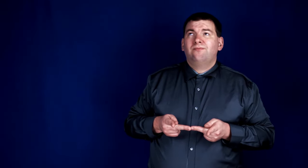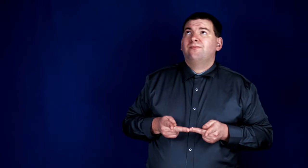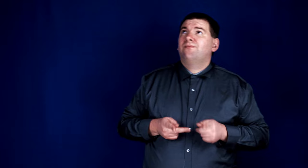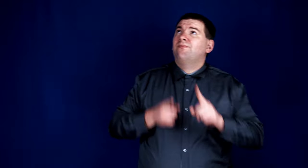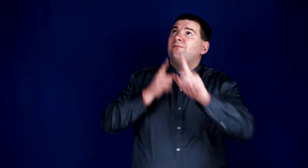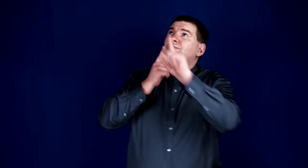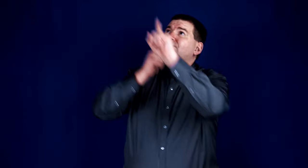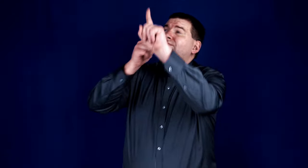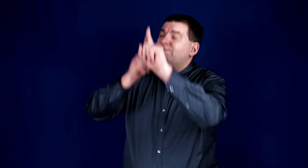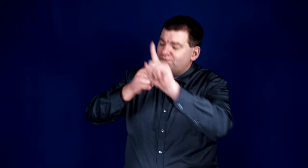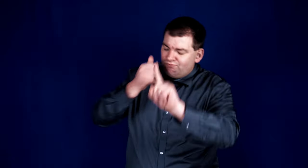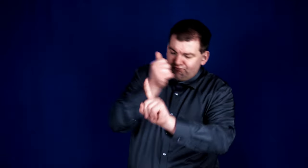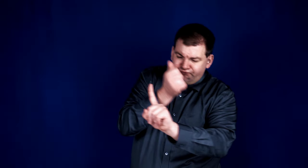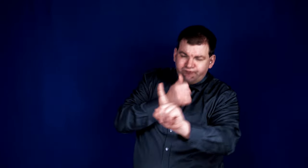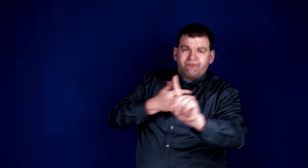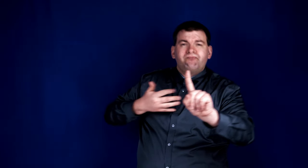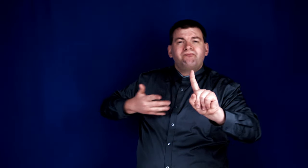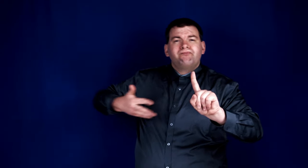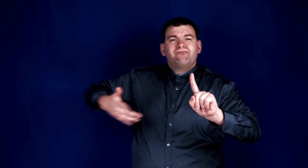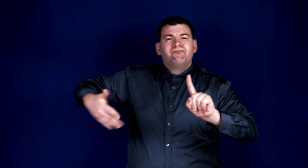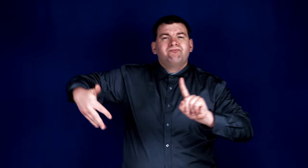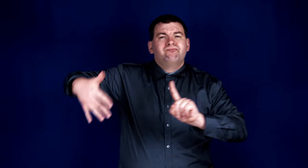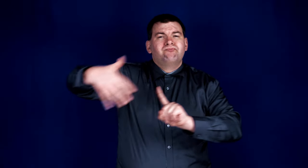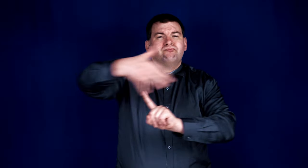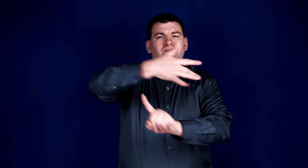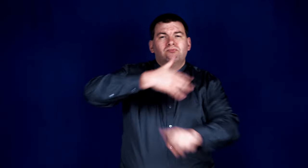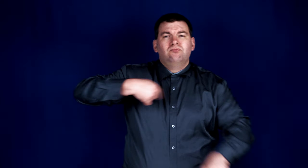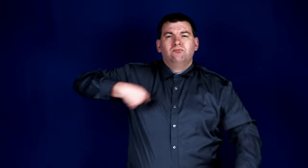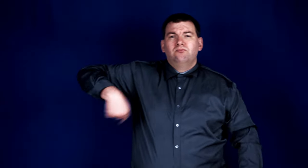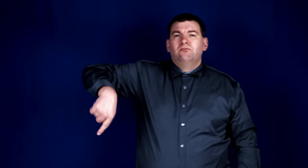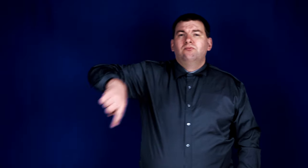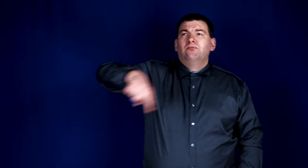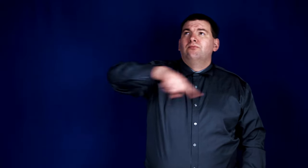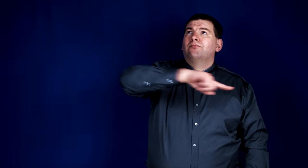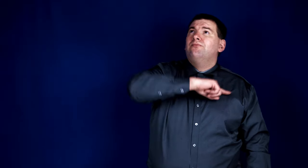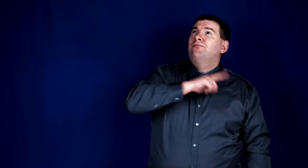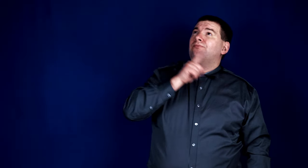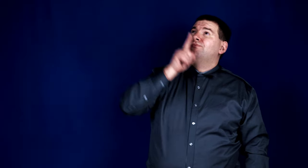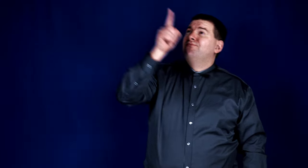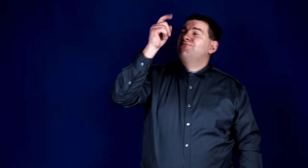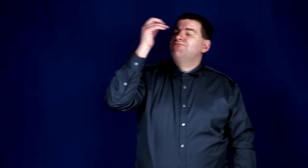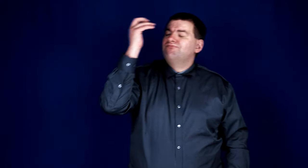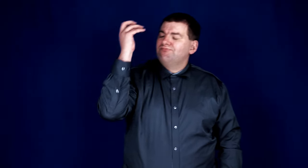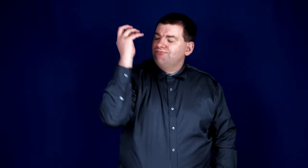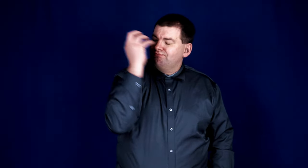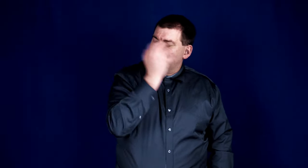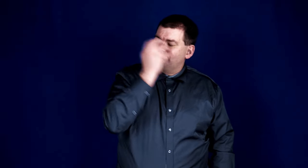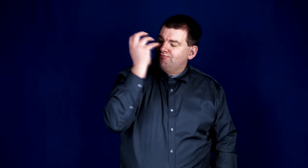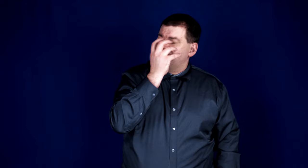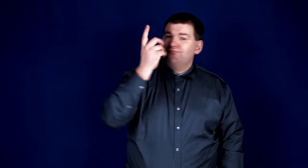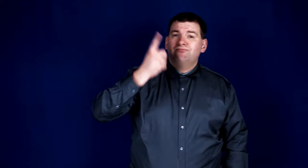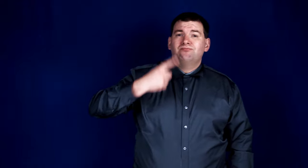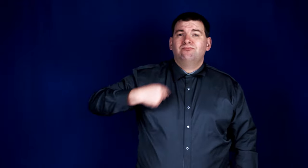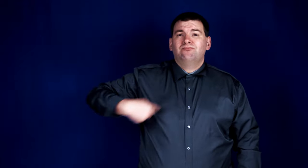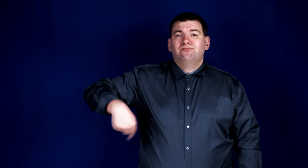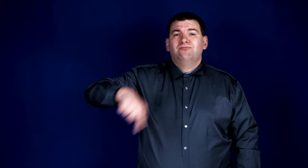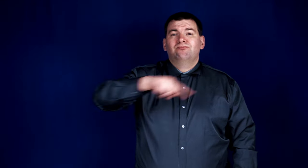You surround us, you astound us,